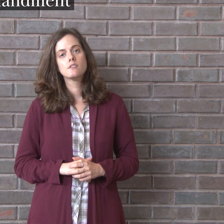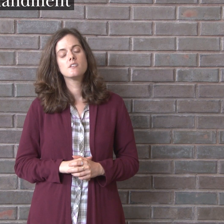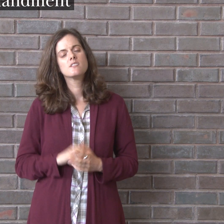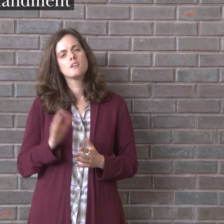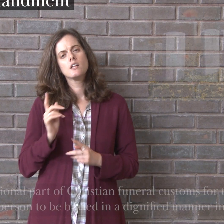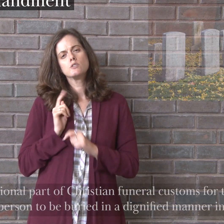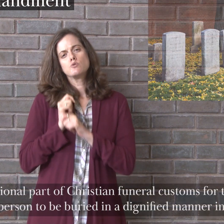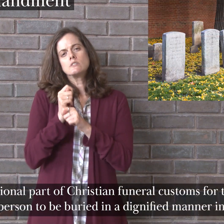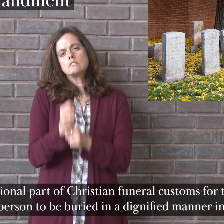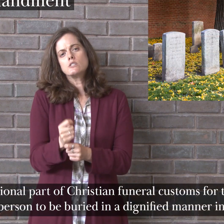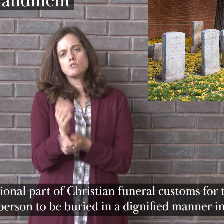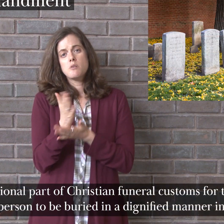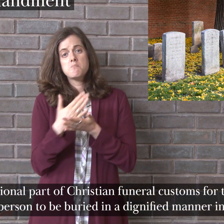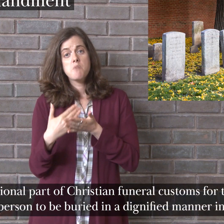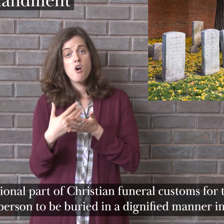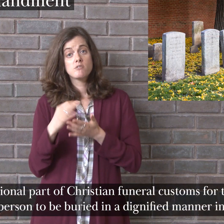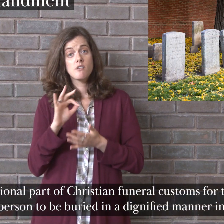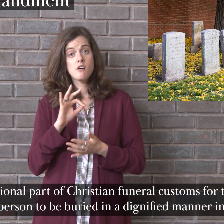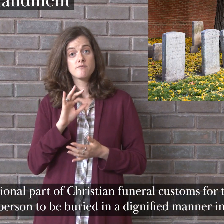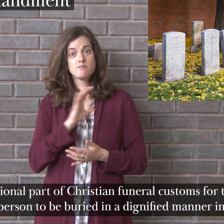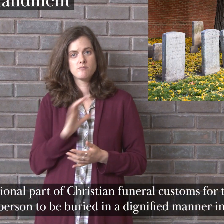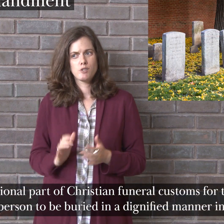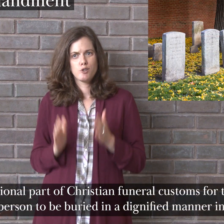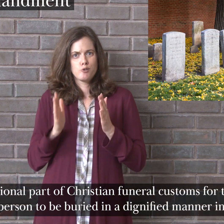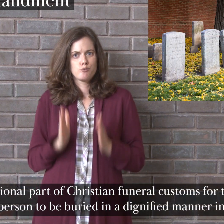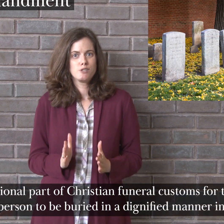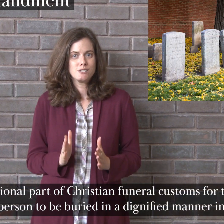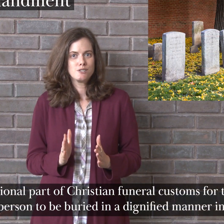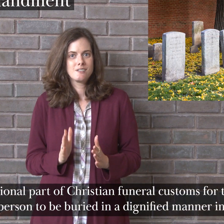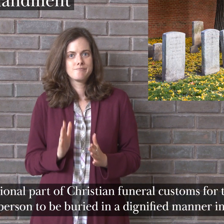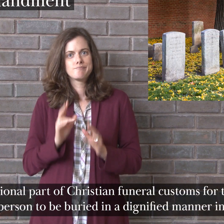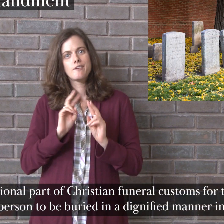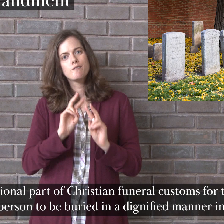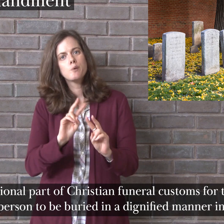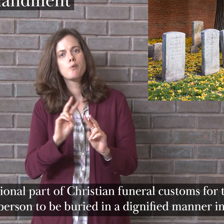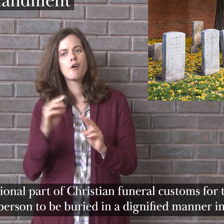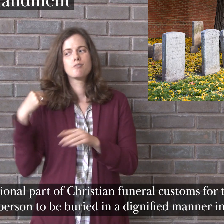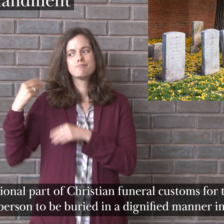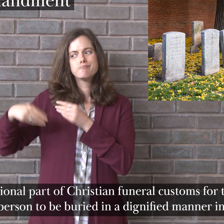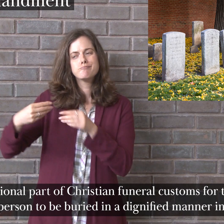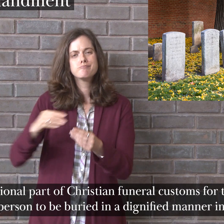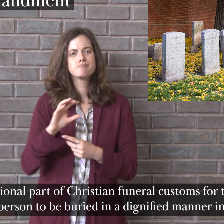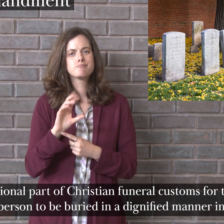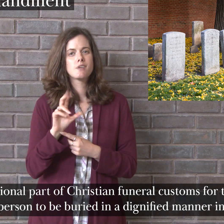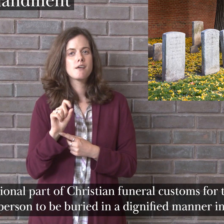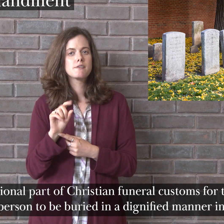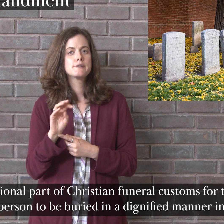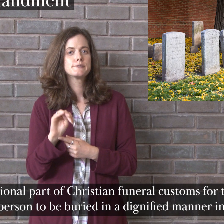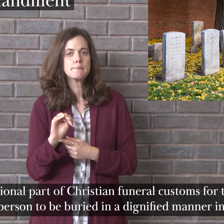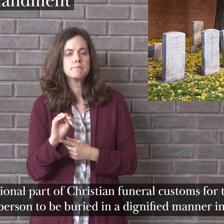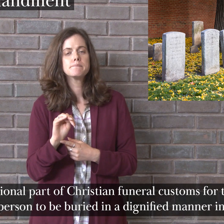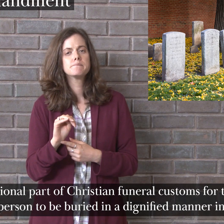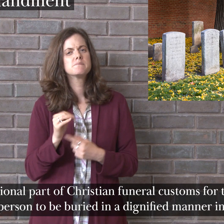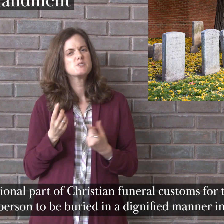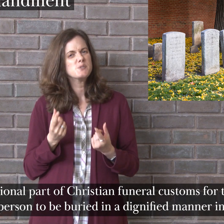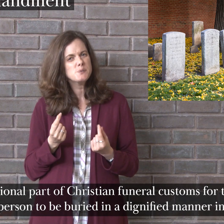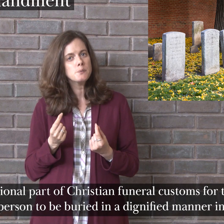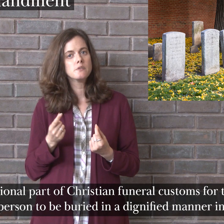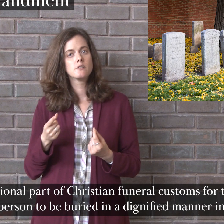It is a traditional part of Christian funeral customs for the remains of a dead person to be